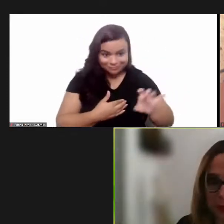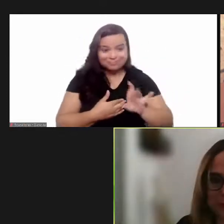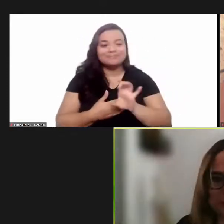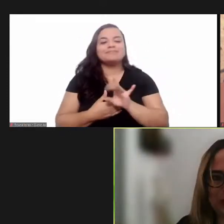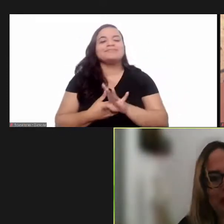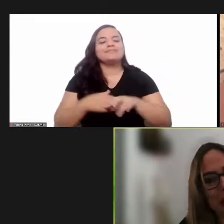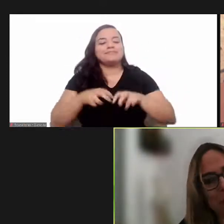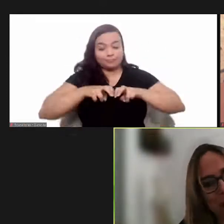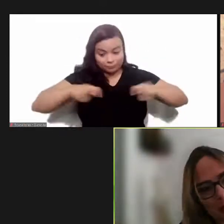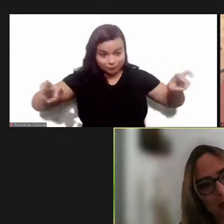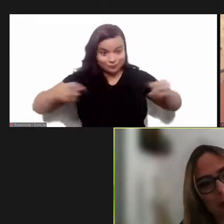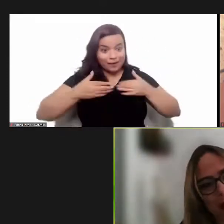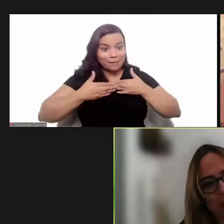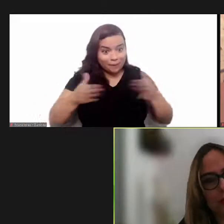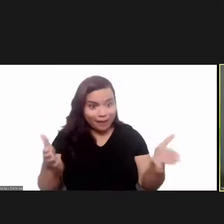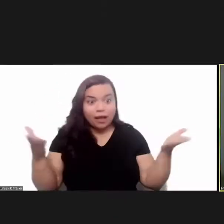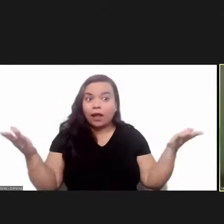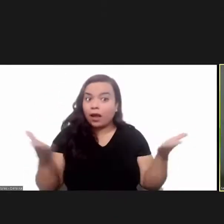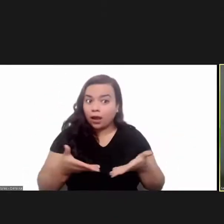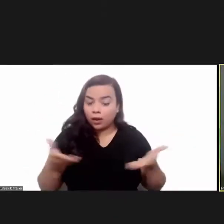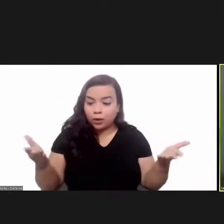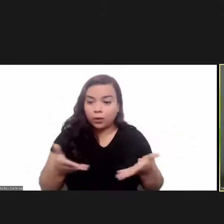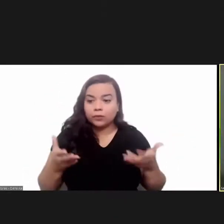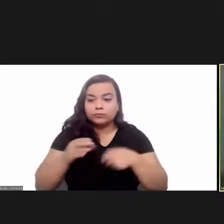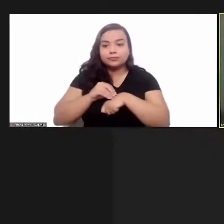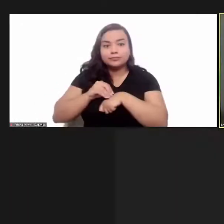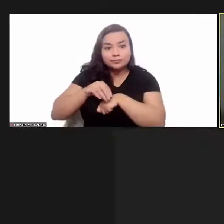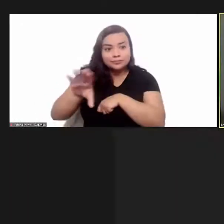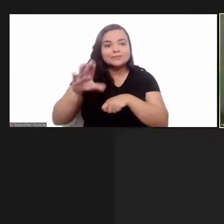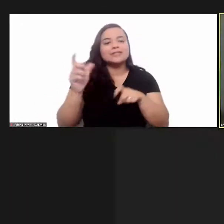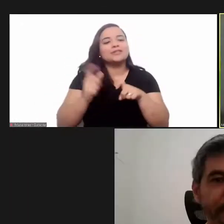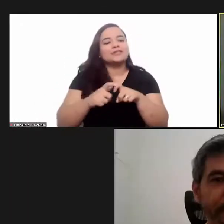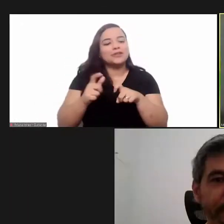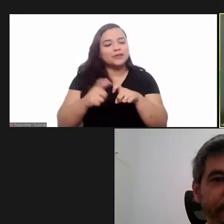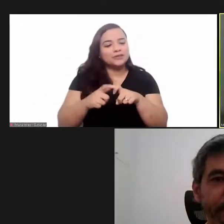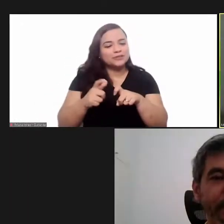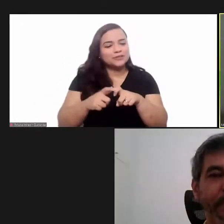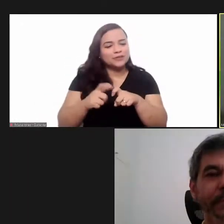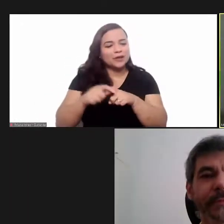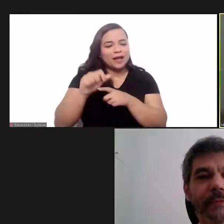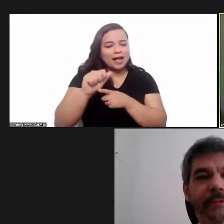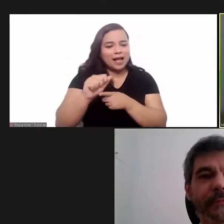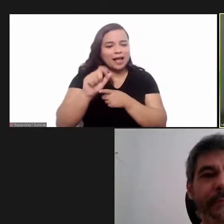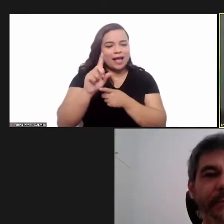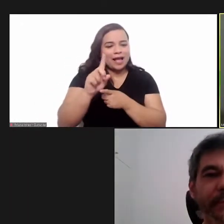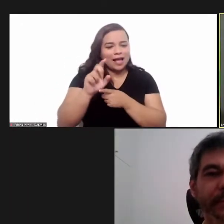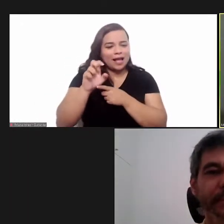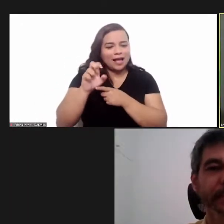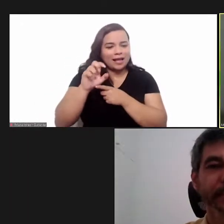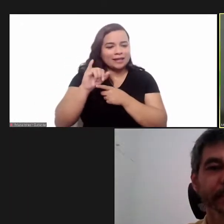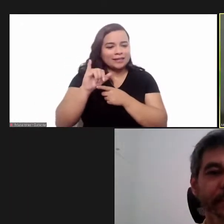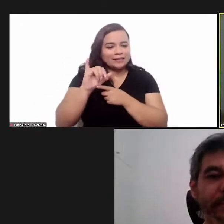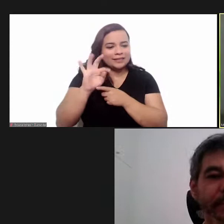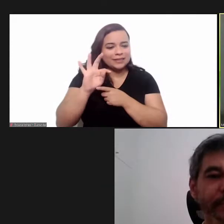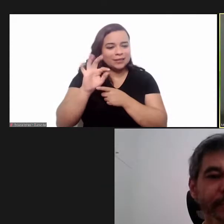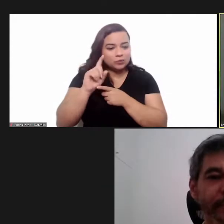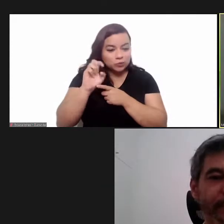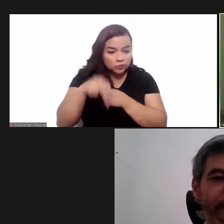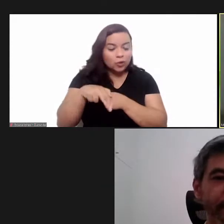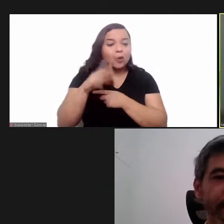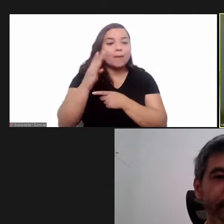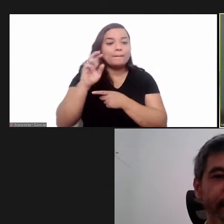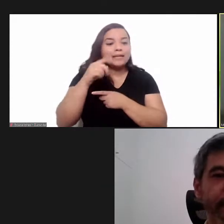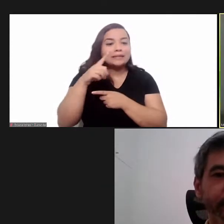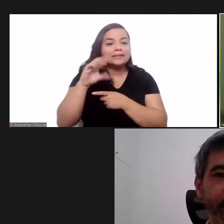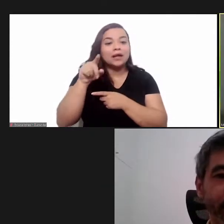authorities in this opening panel and i'll turn the floor over to dintum brandon editor in chief